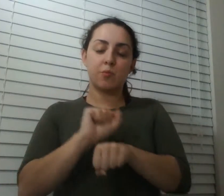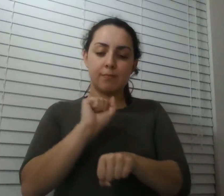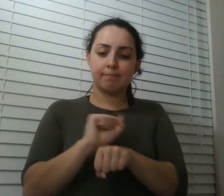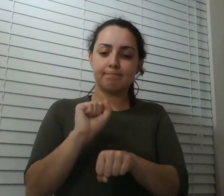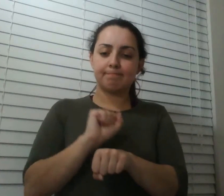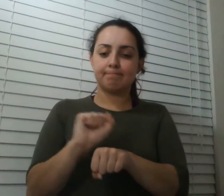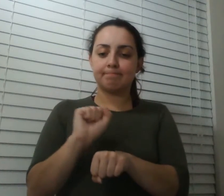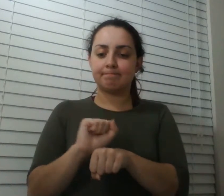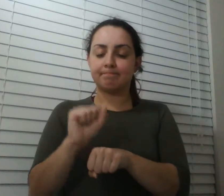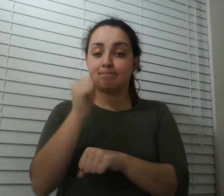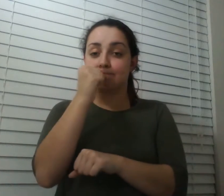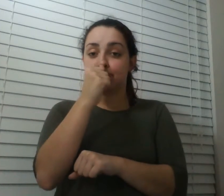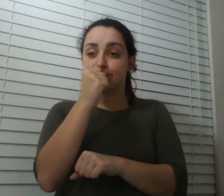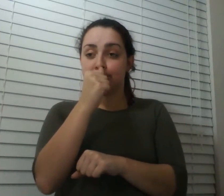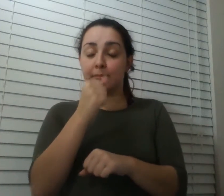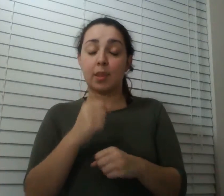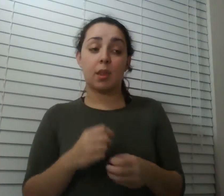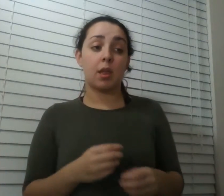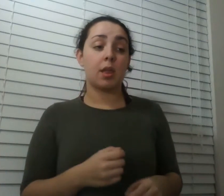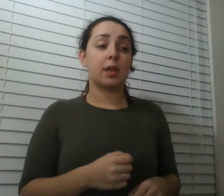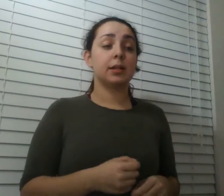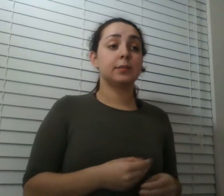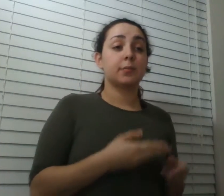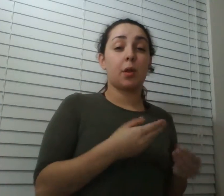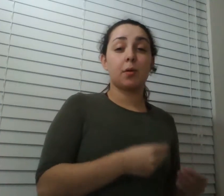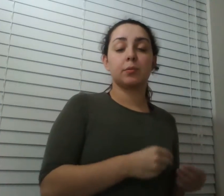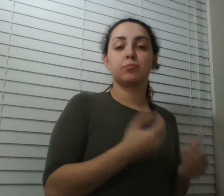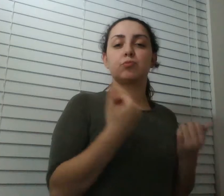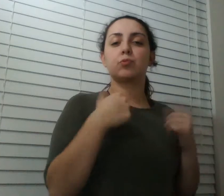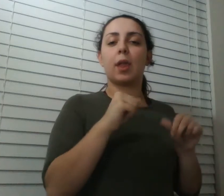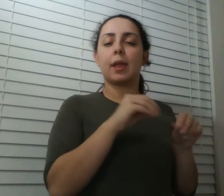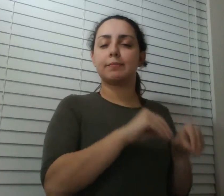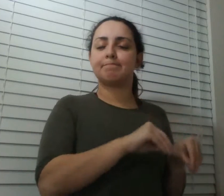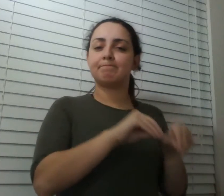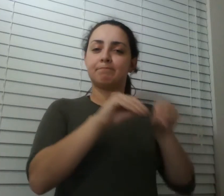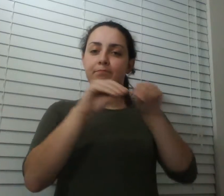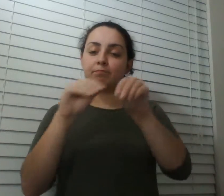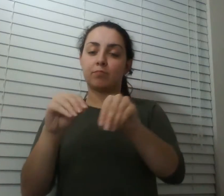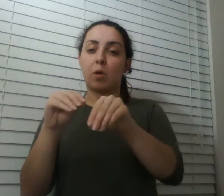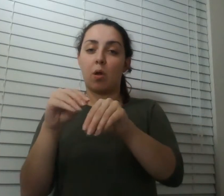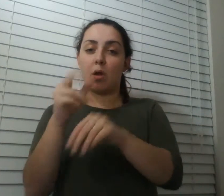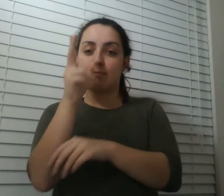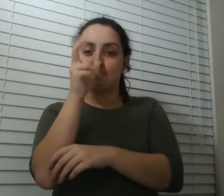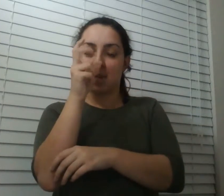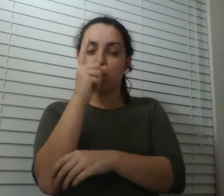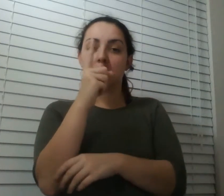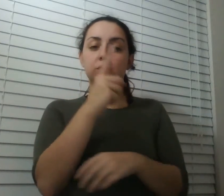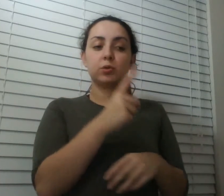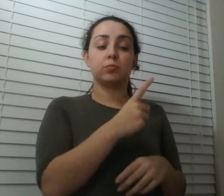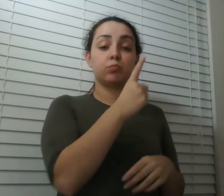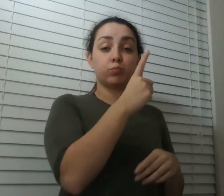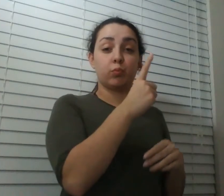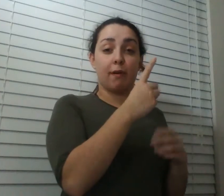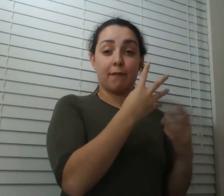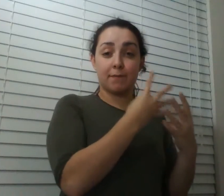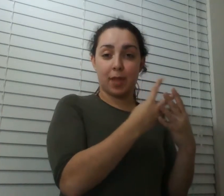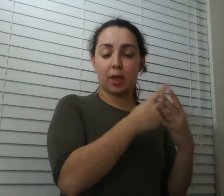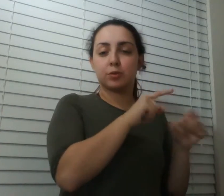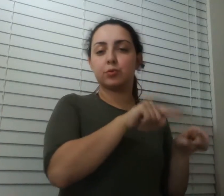trying to move him from one cage to another and he was agitated and had decided to go on the offensive which involved trying to come